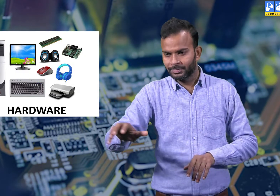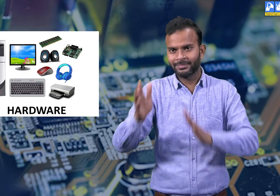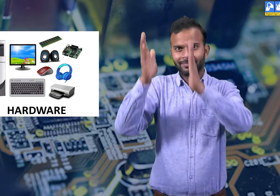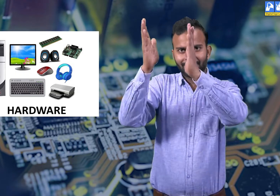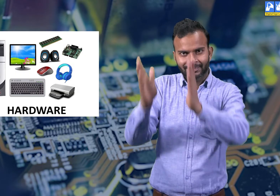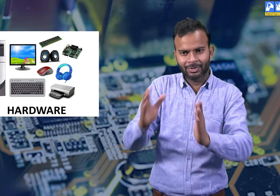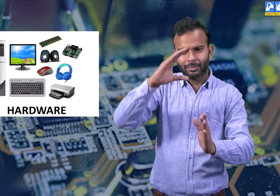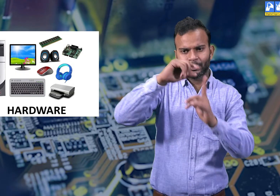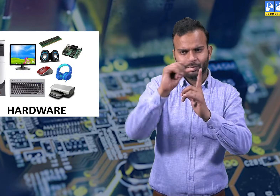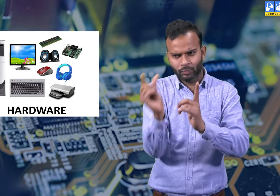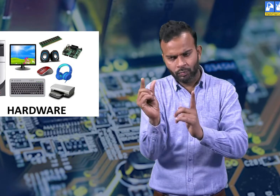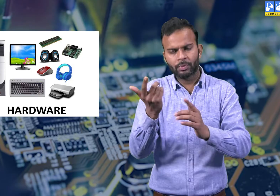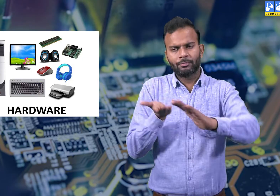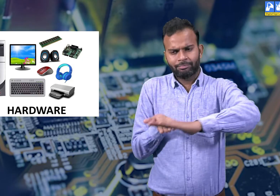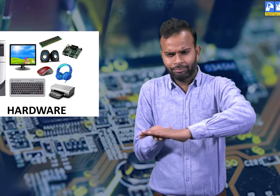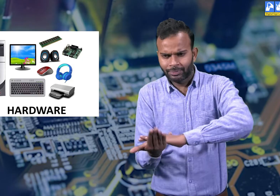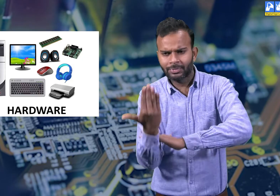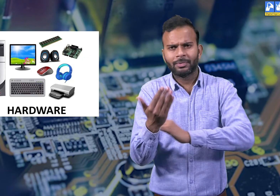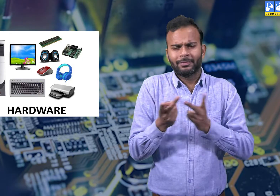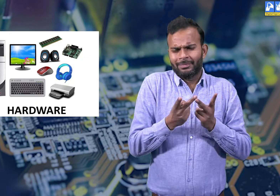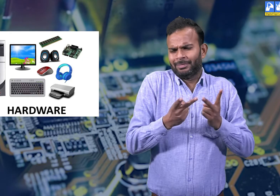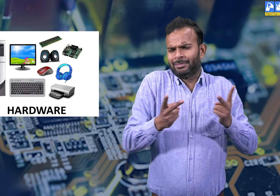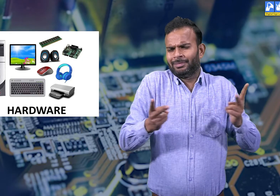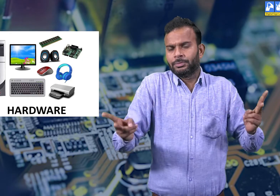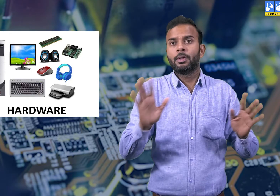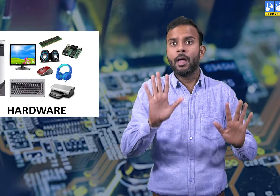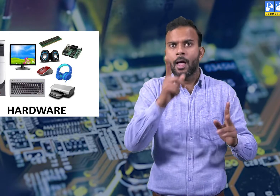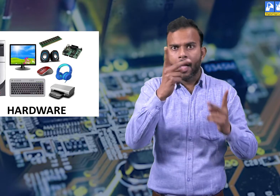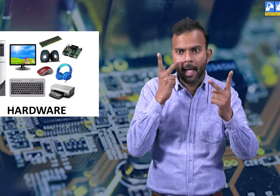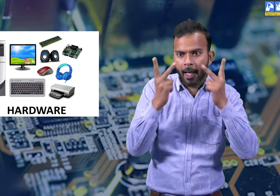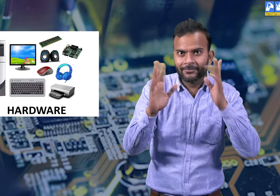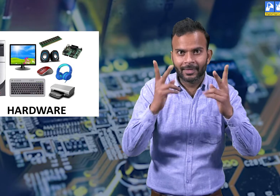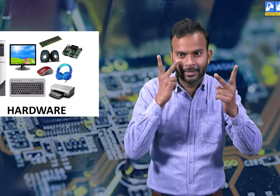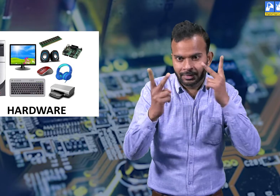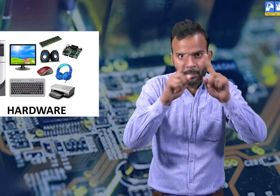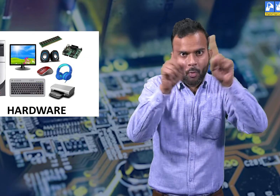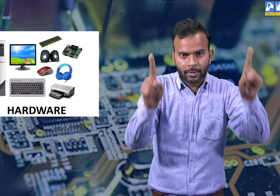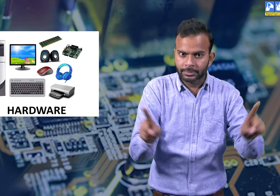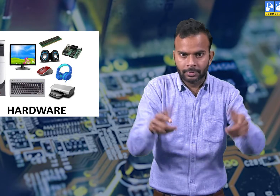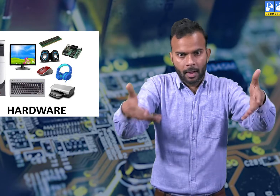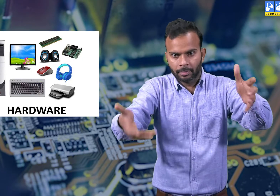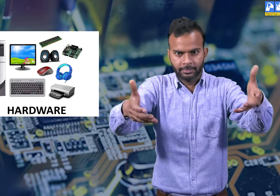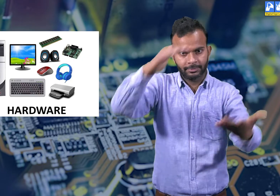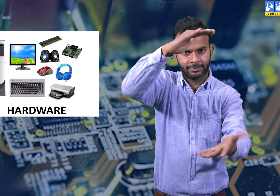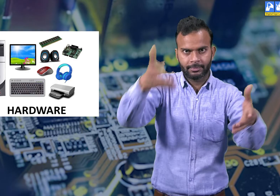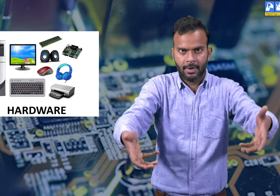For example, keyboard, mouse, cpu and other parts which you can